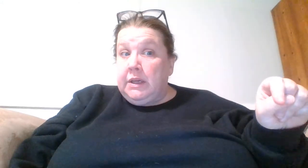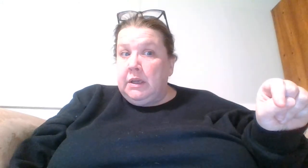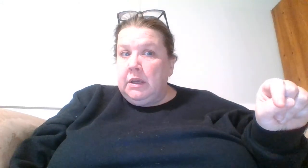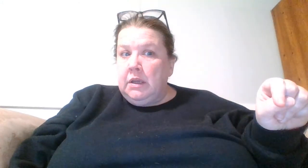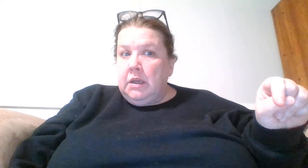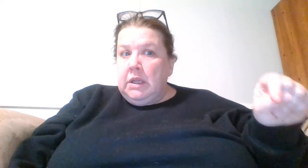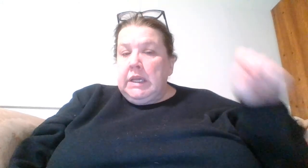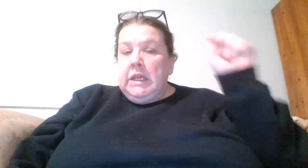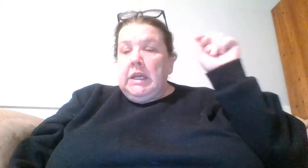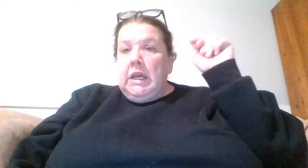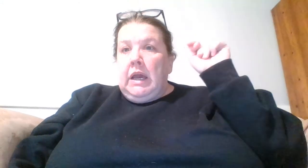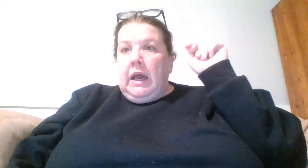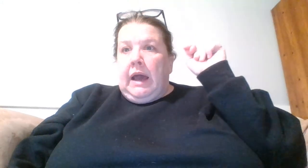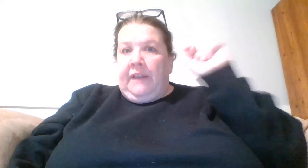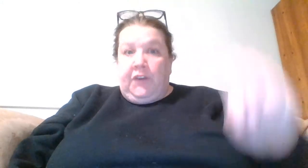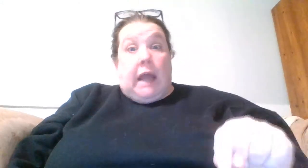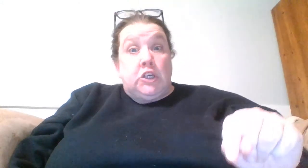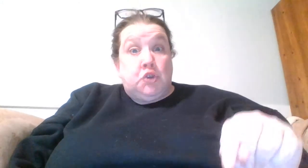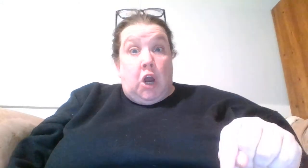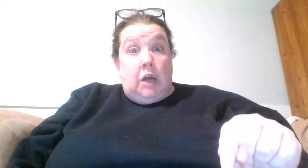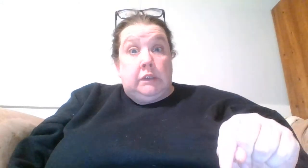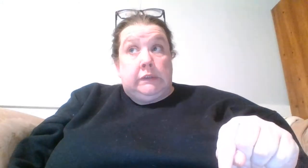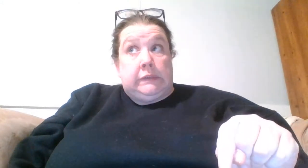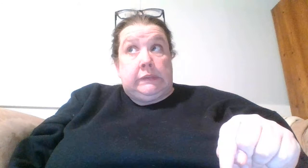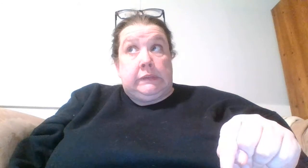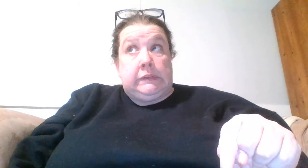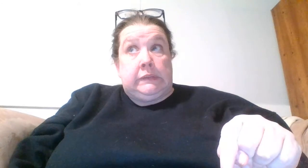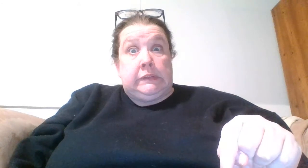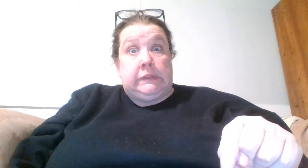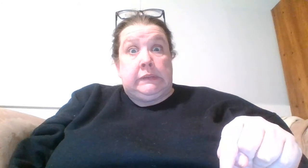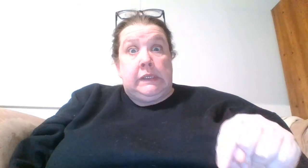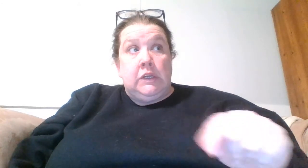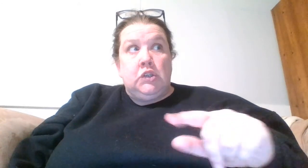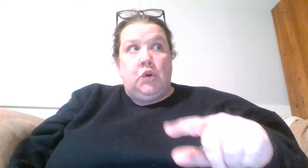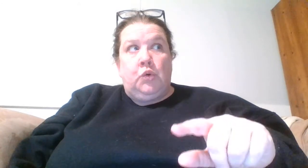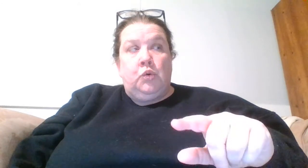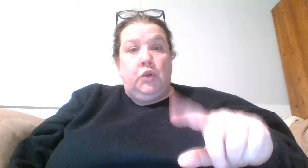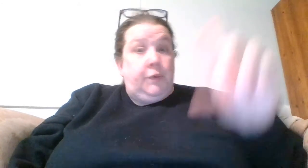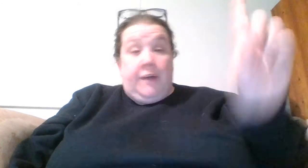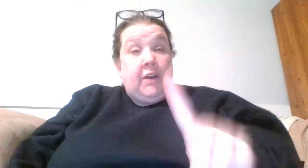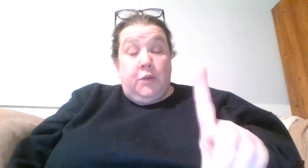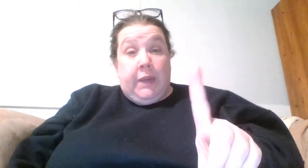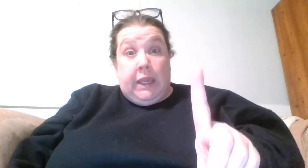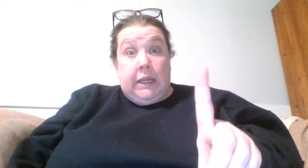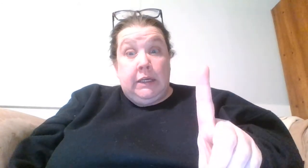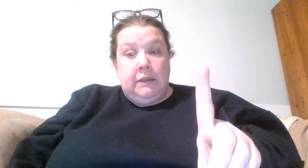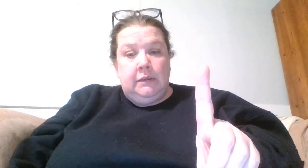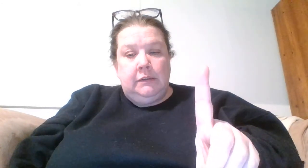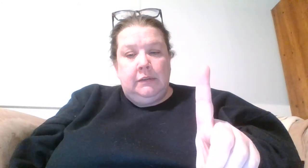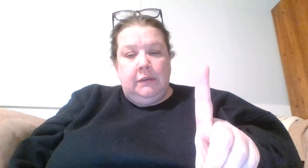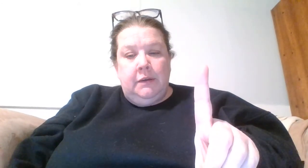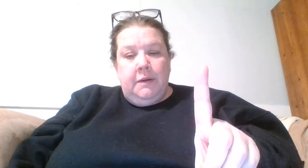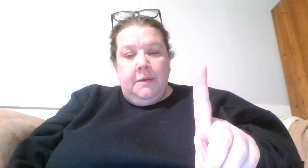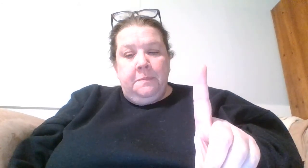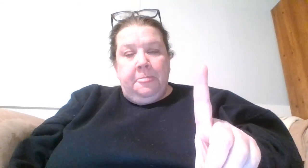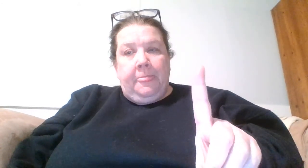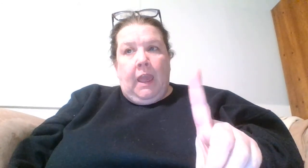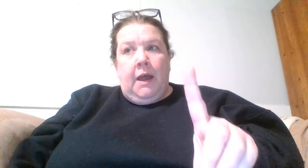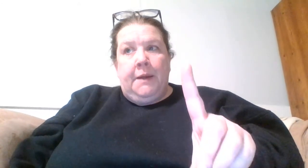I forgot to draw so you have another week um